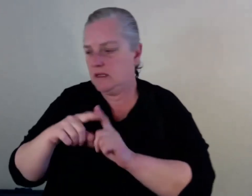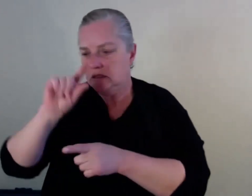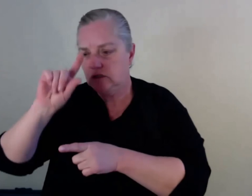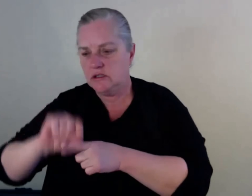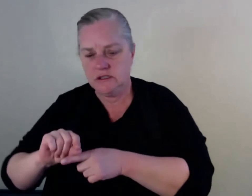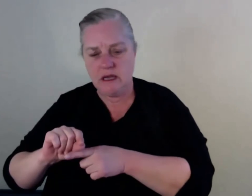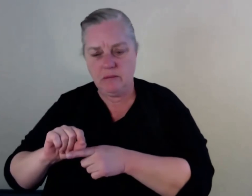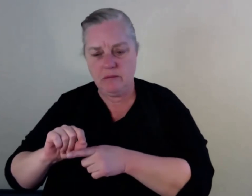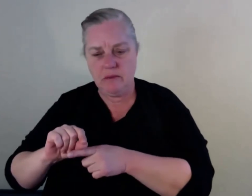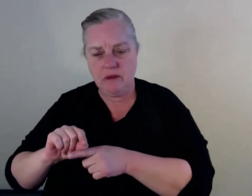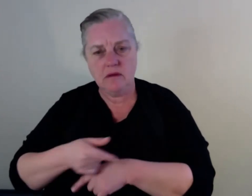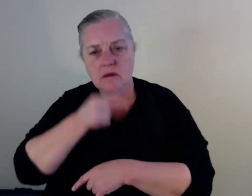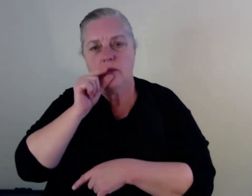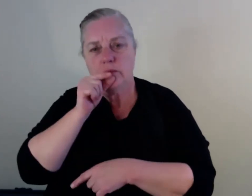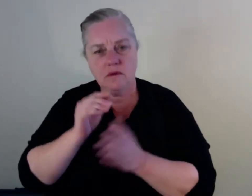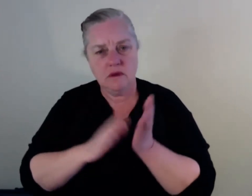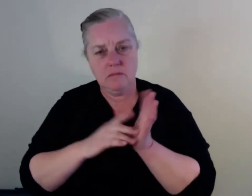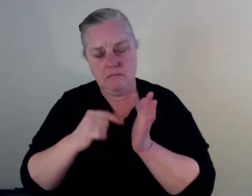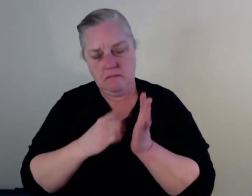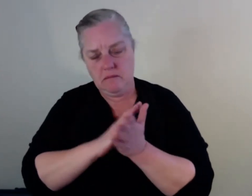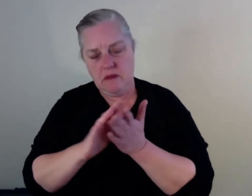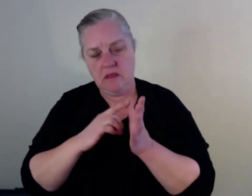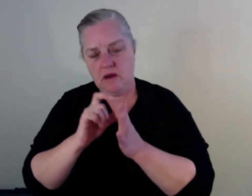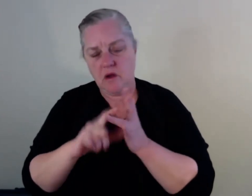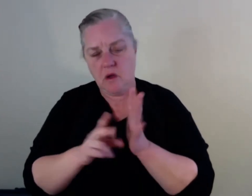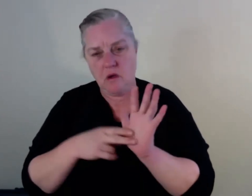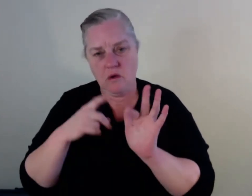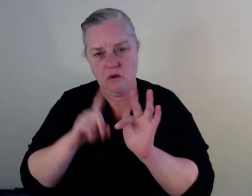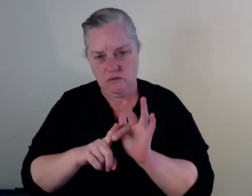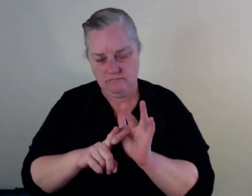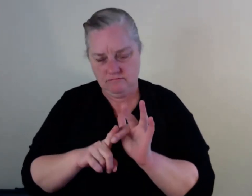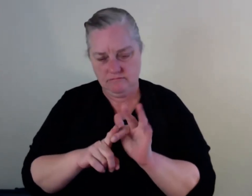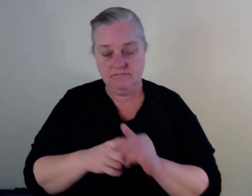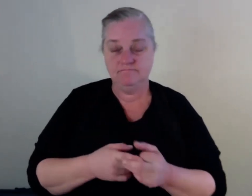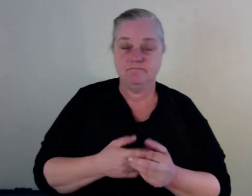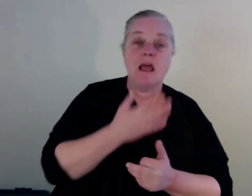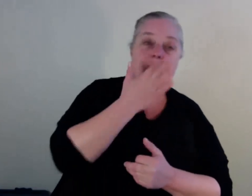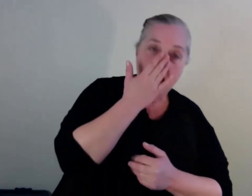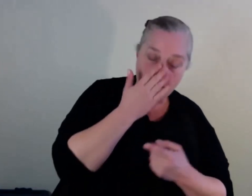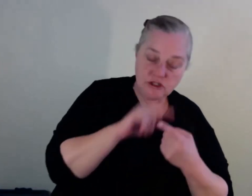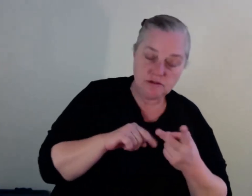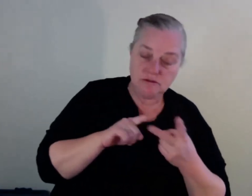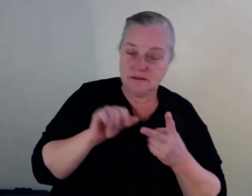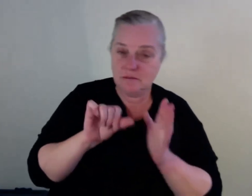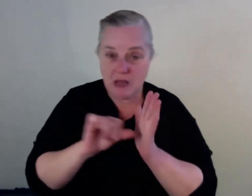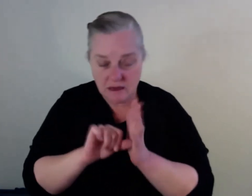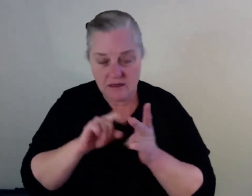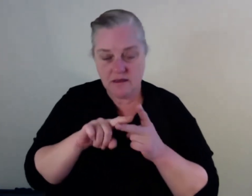That's another issue. Age, money, and people's attitudes toward drug using. That's